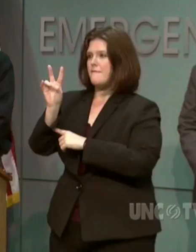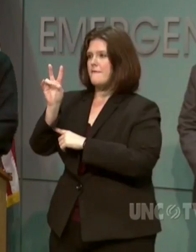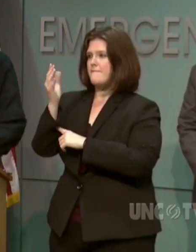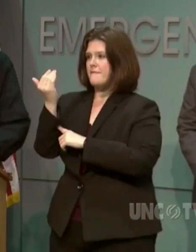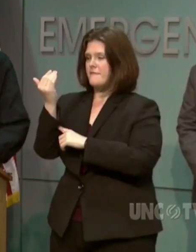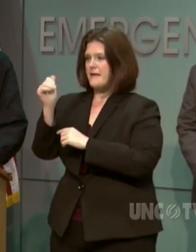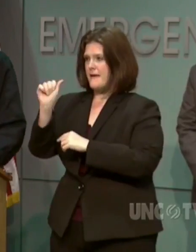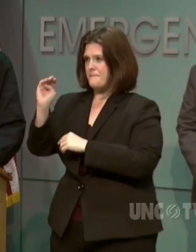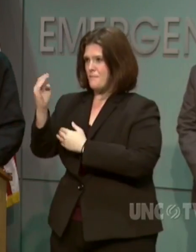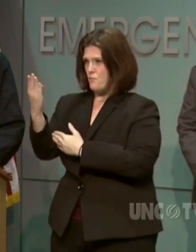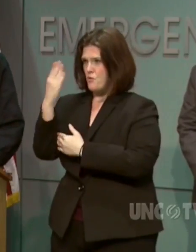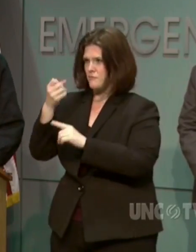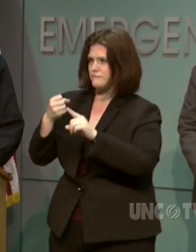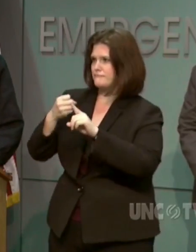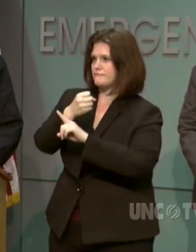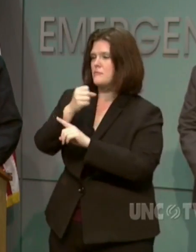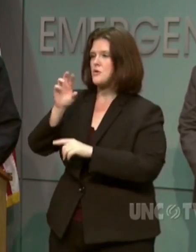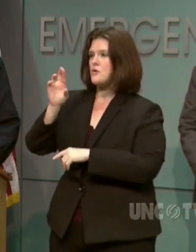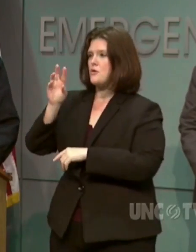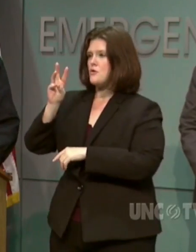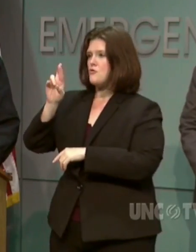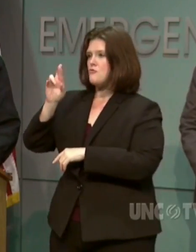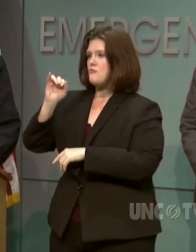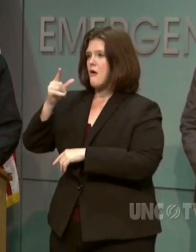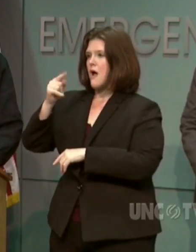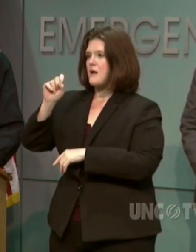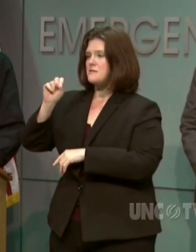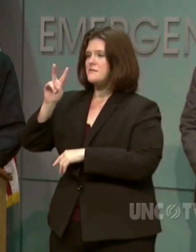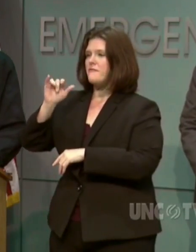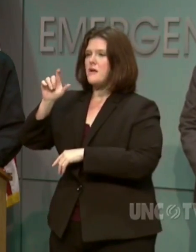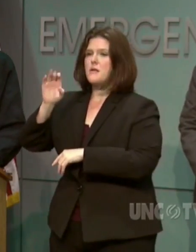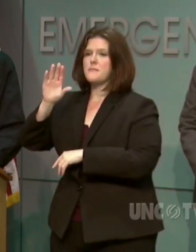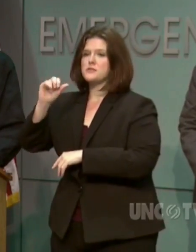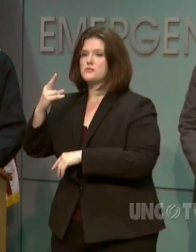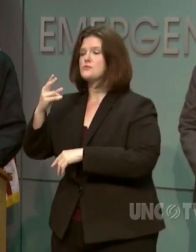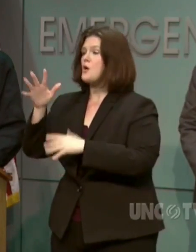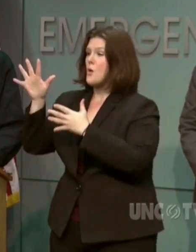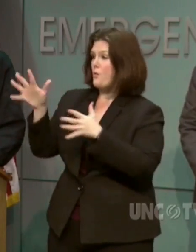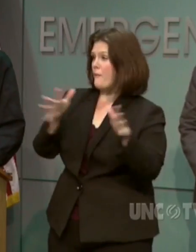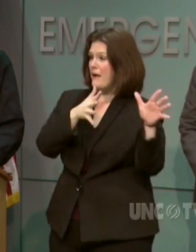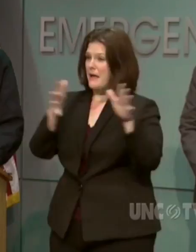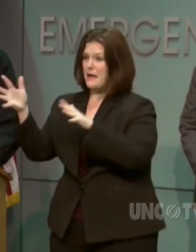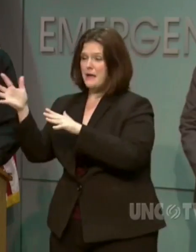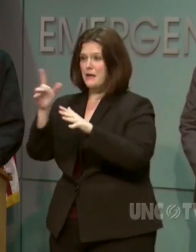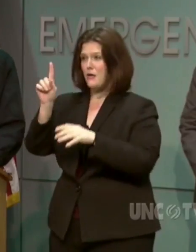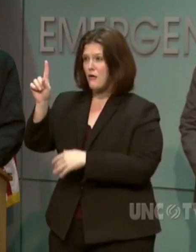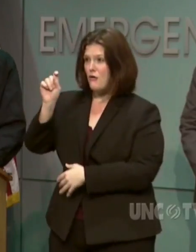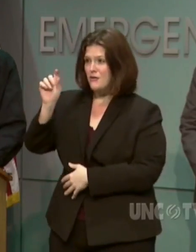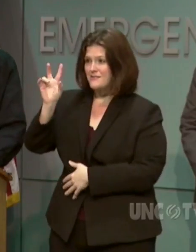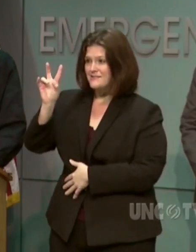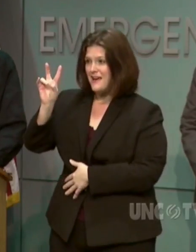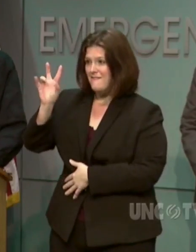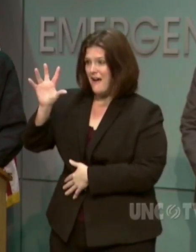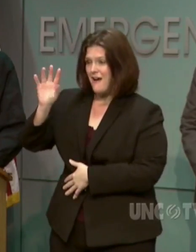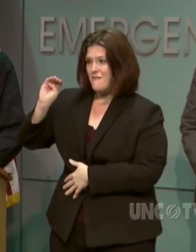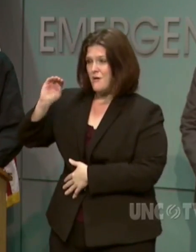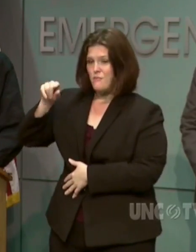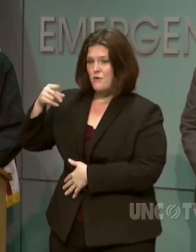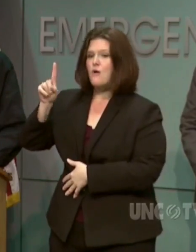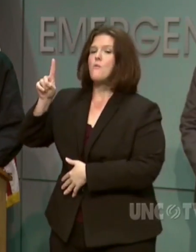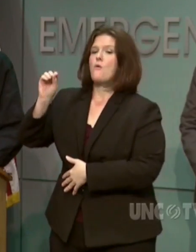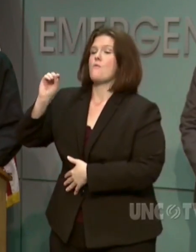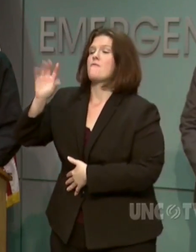morning and we've seen wind gusts in Wilmington as high as a hundred and five miles an hour. The highest